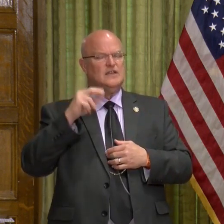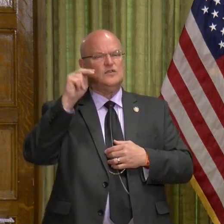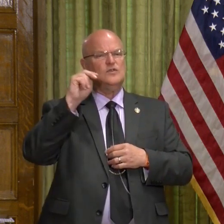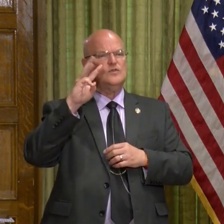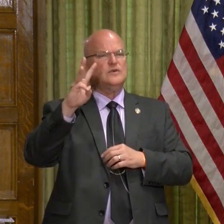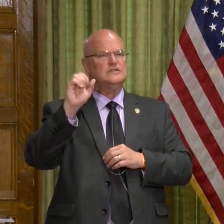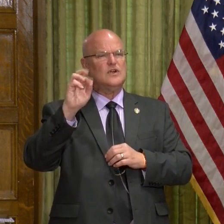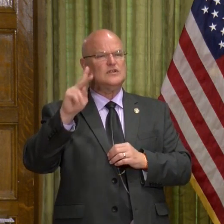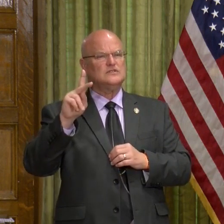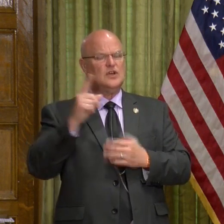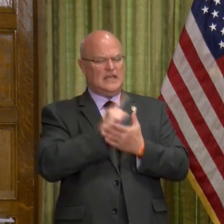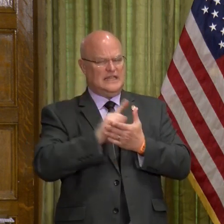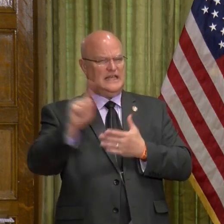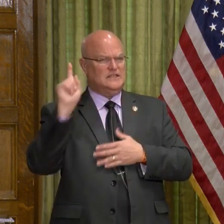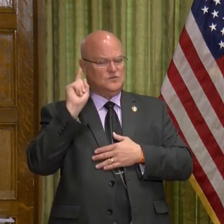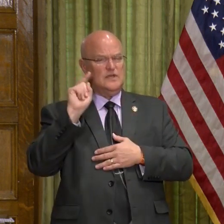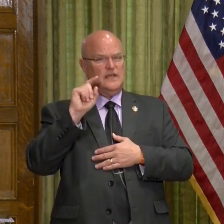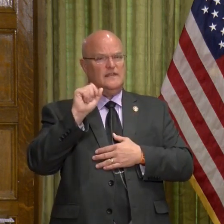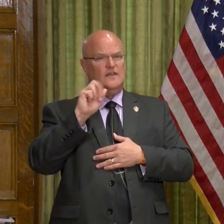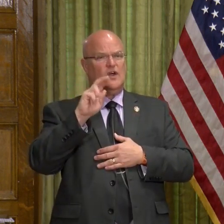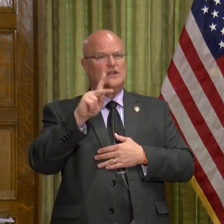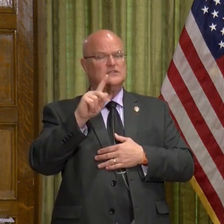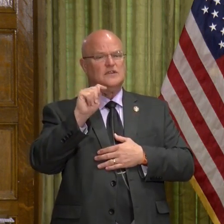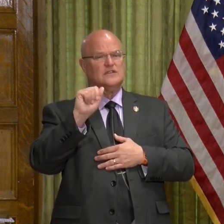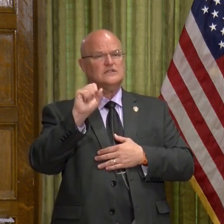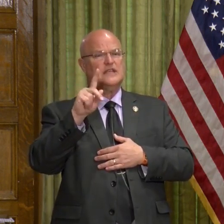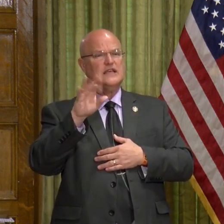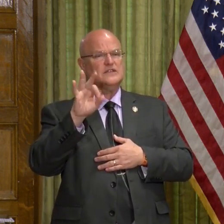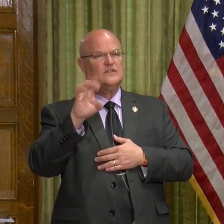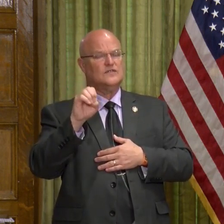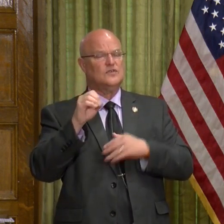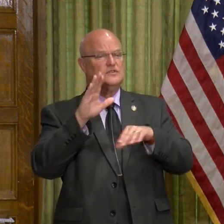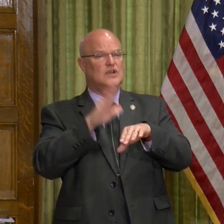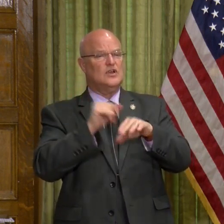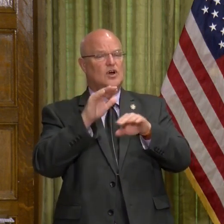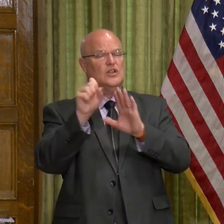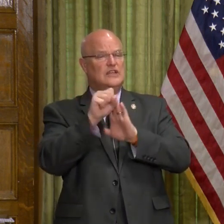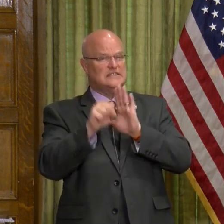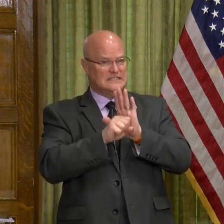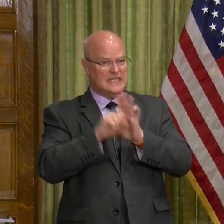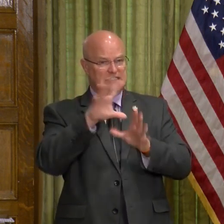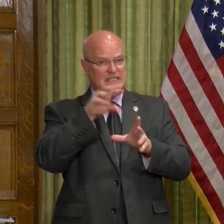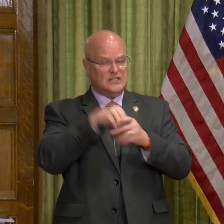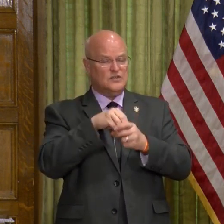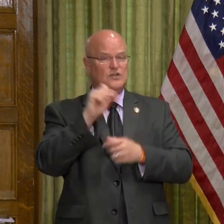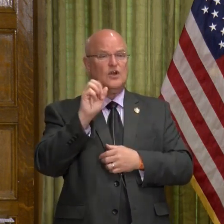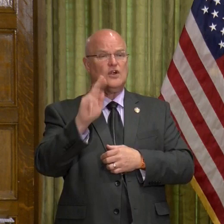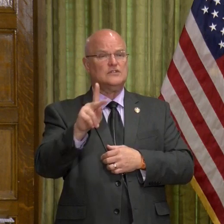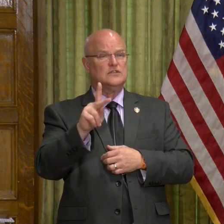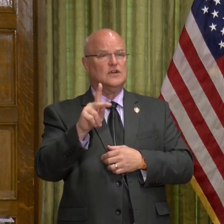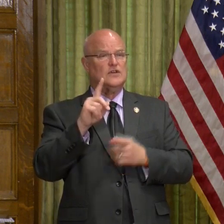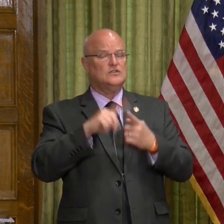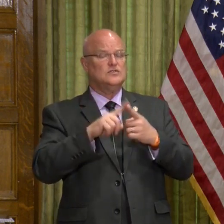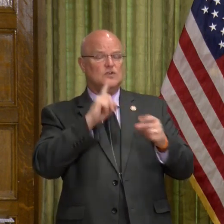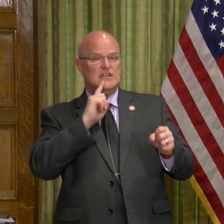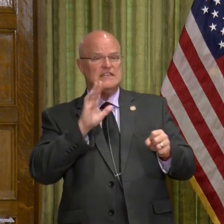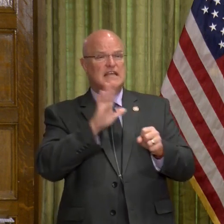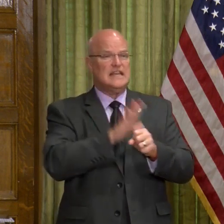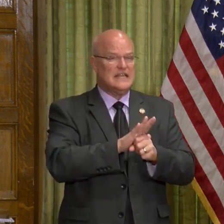Arkansas Coronavirus Task Force has called on states, including Arkansas, to dedicate